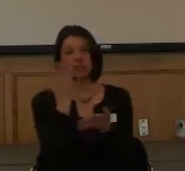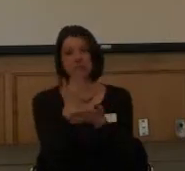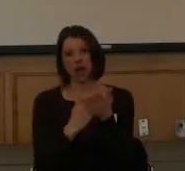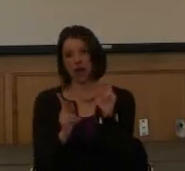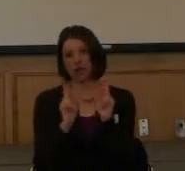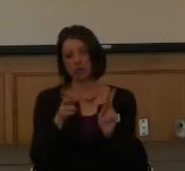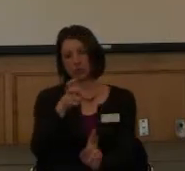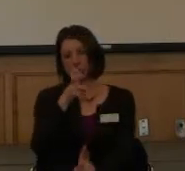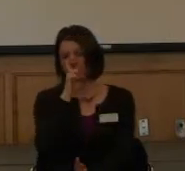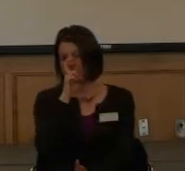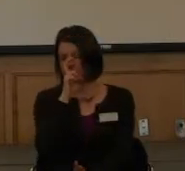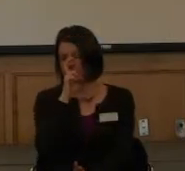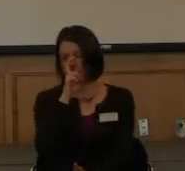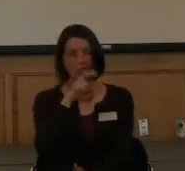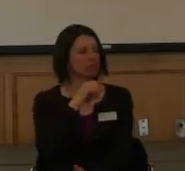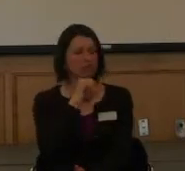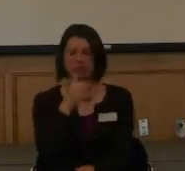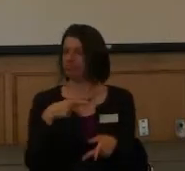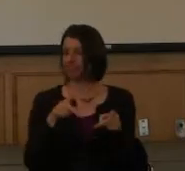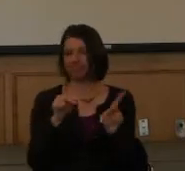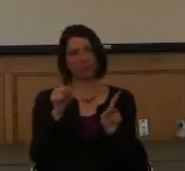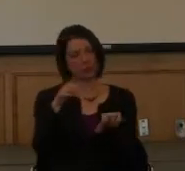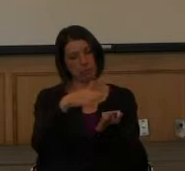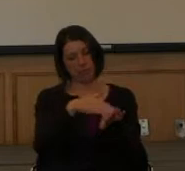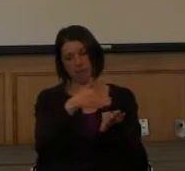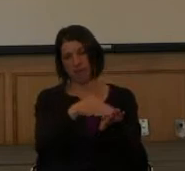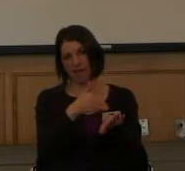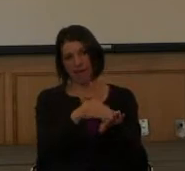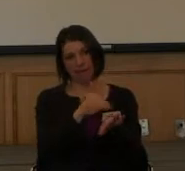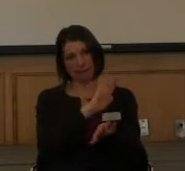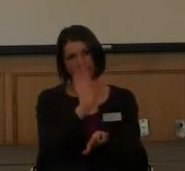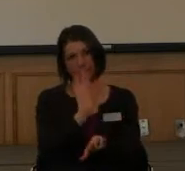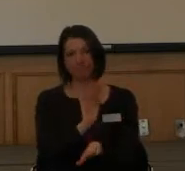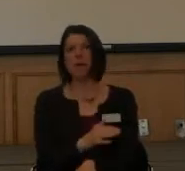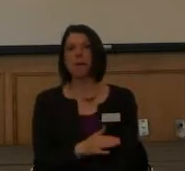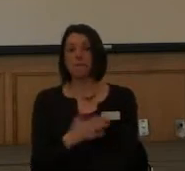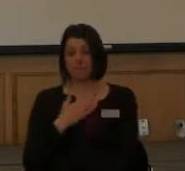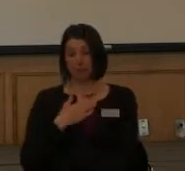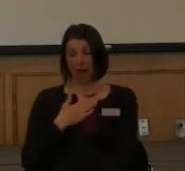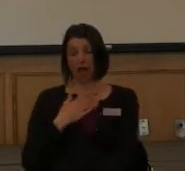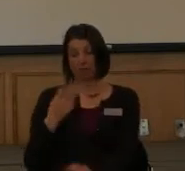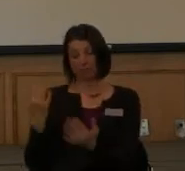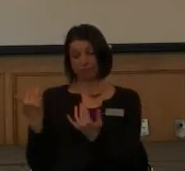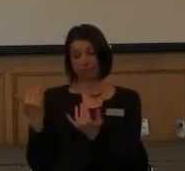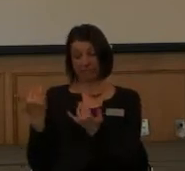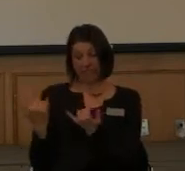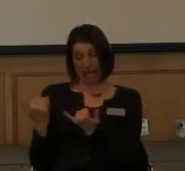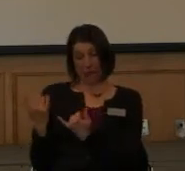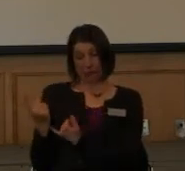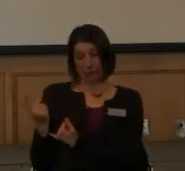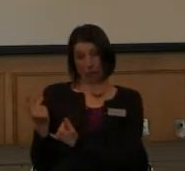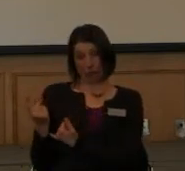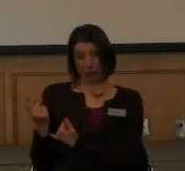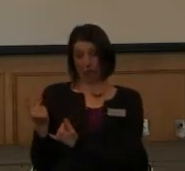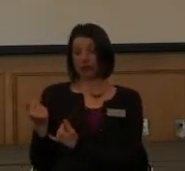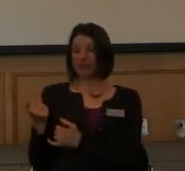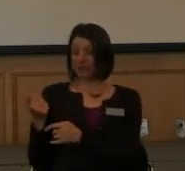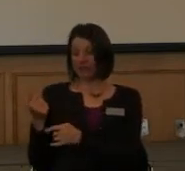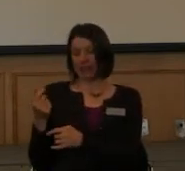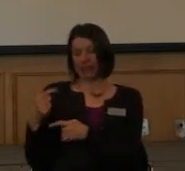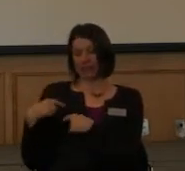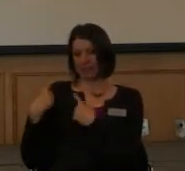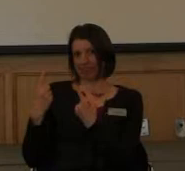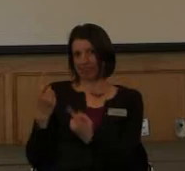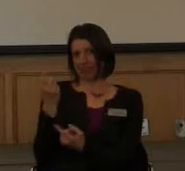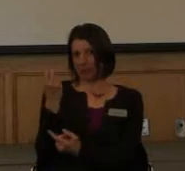absolutely will not let you pet the dog. My current service dog, who's kind of retired herself after 12 years,